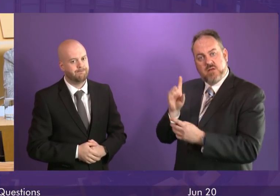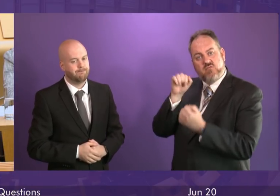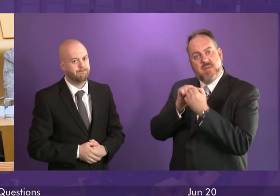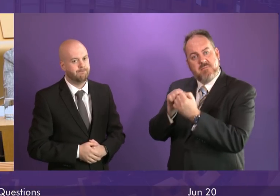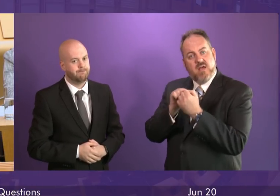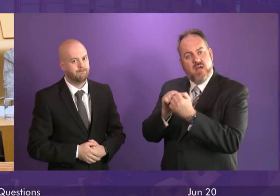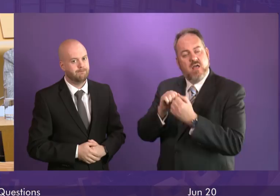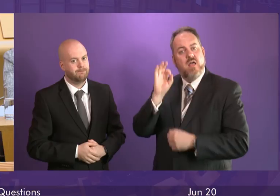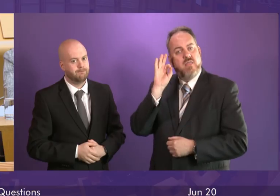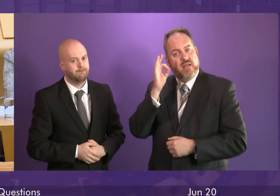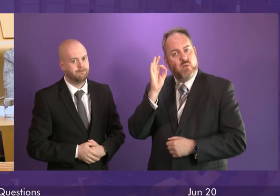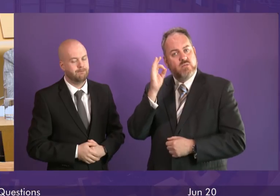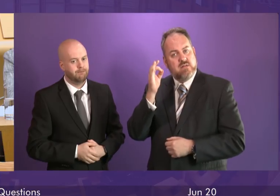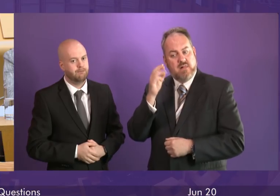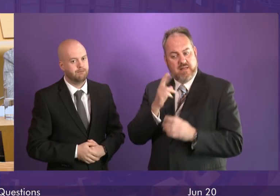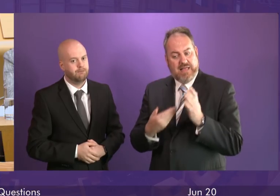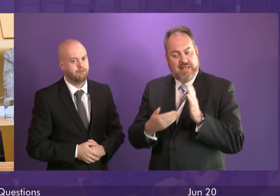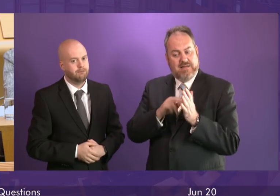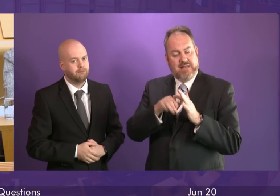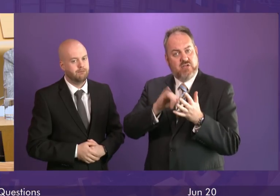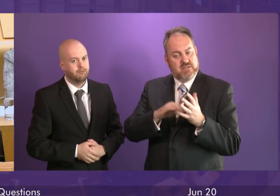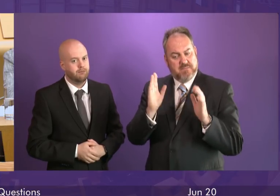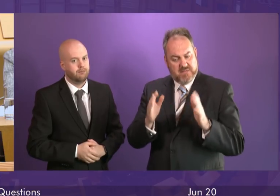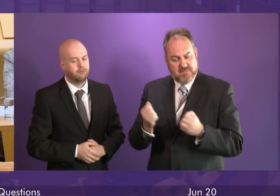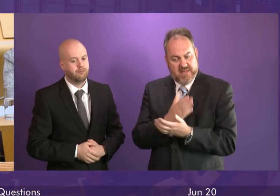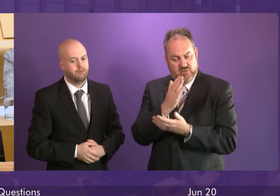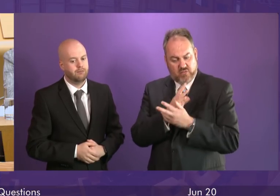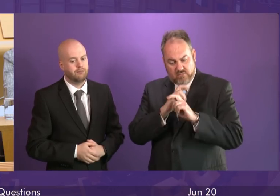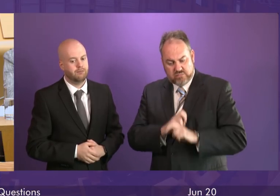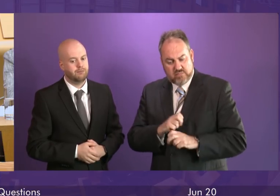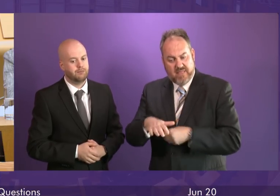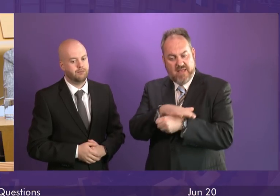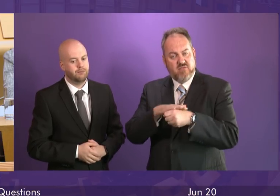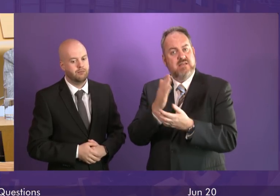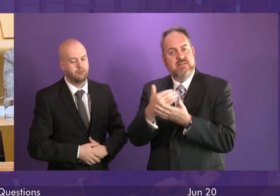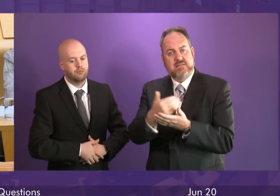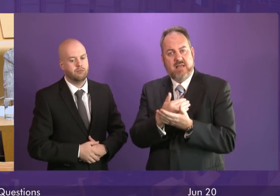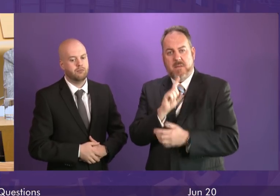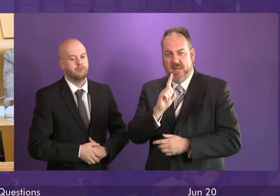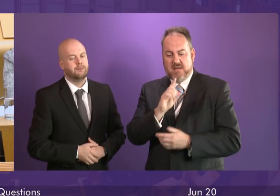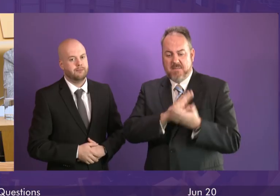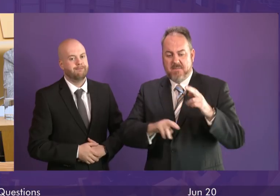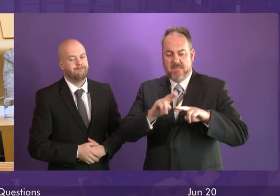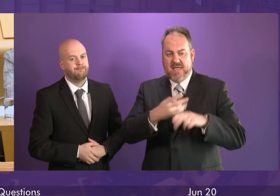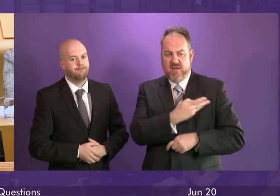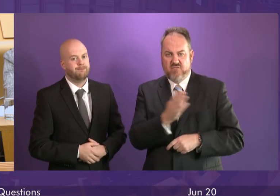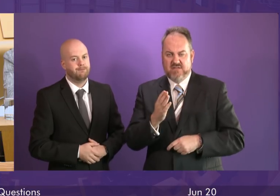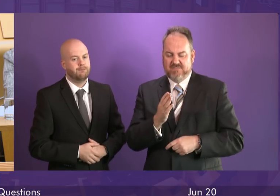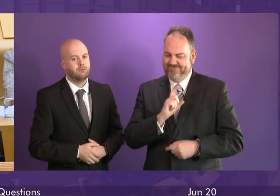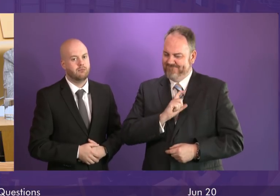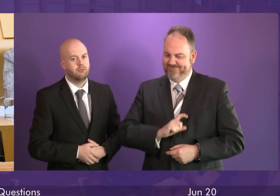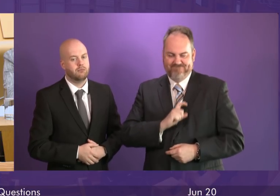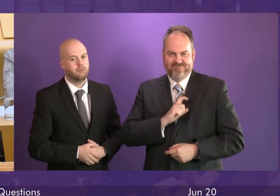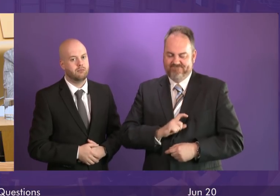board are insisting that the site is safe. But the First Minister will know that confidence among parents is low and that many feel their concerns